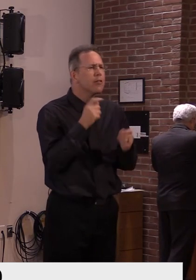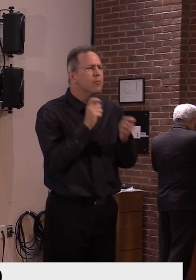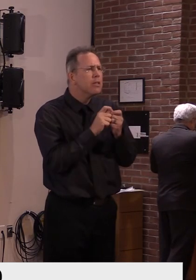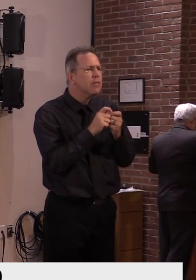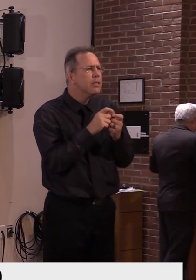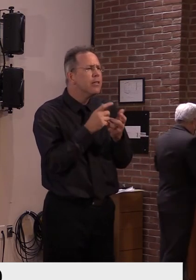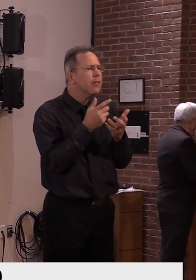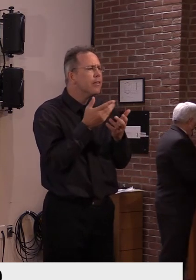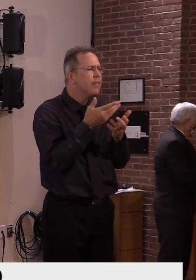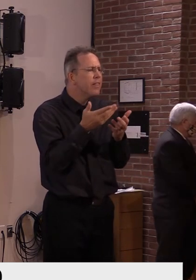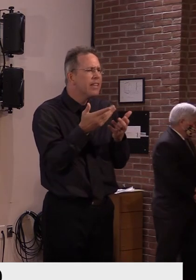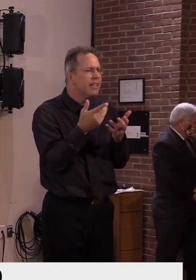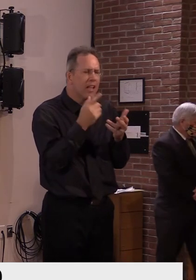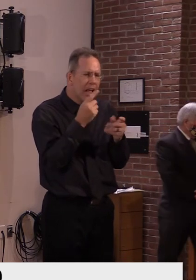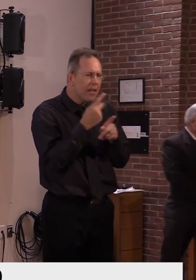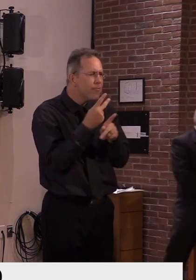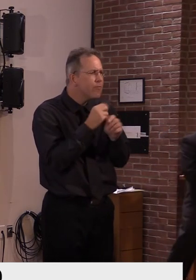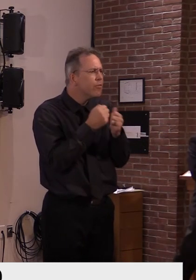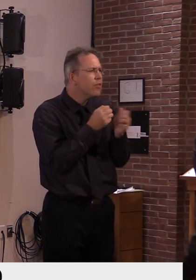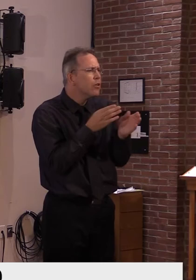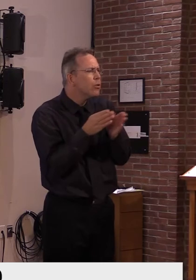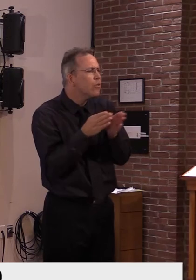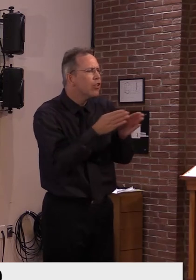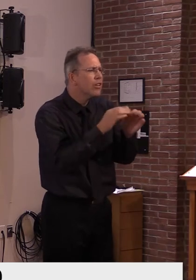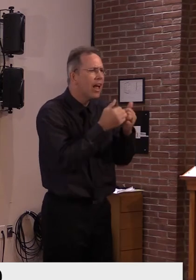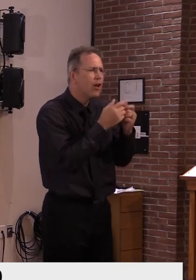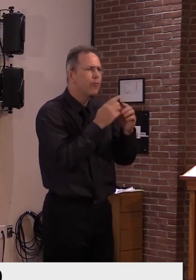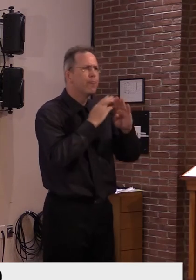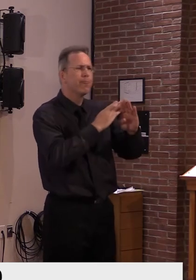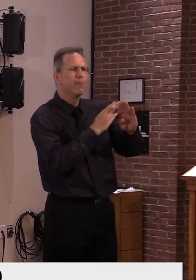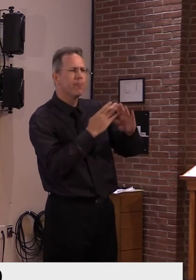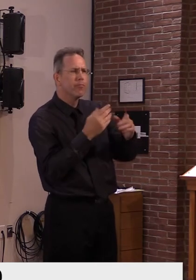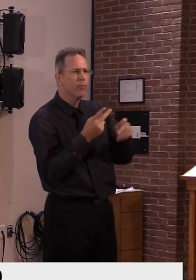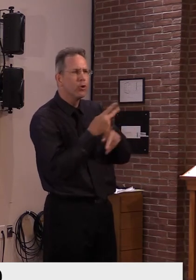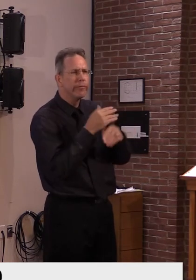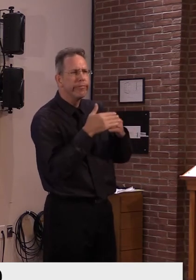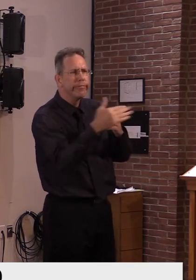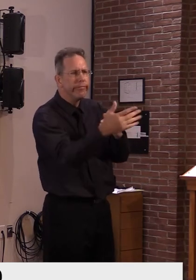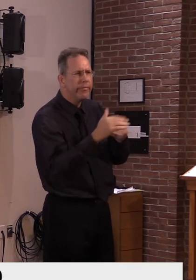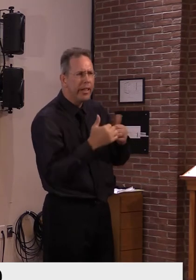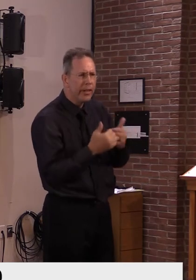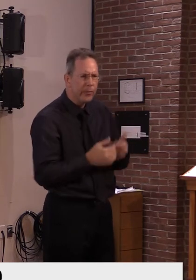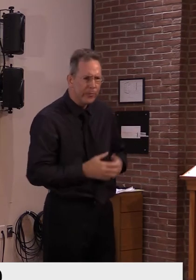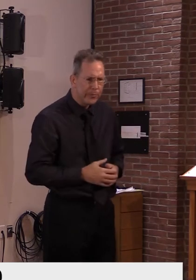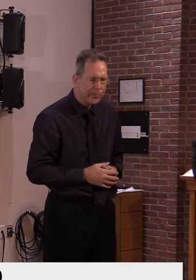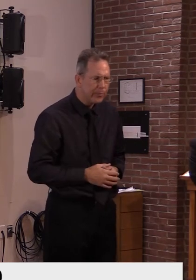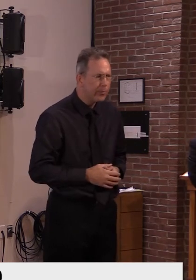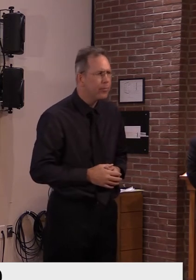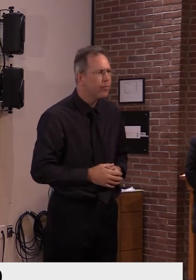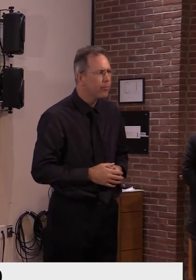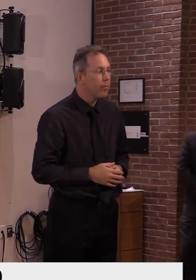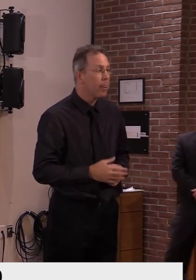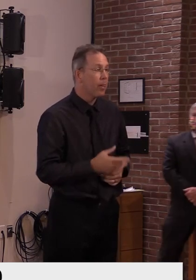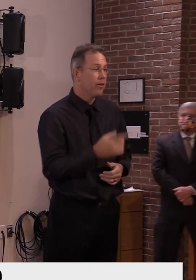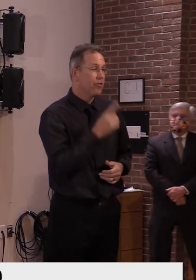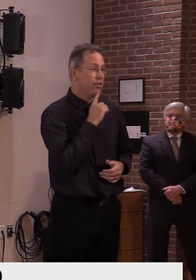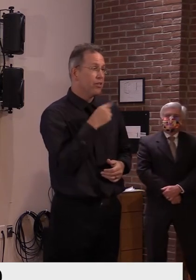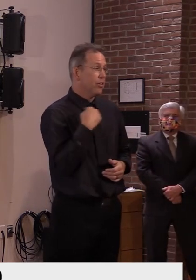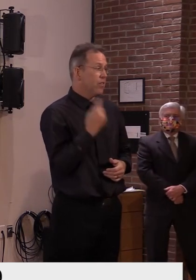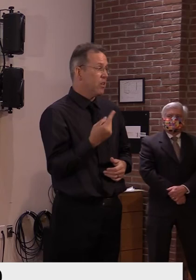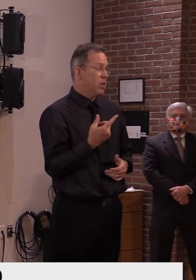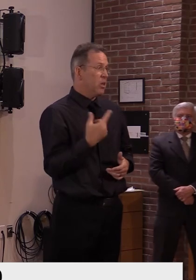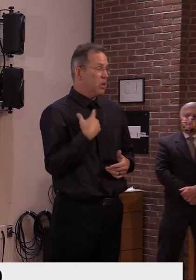to hammer this home? Well, again, uh, we're, uh, taking all the approaches we think we need to take at this point.